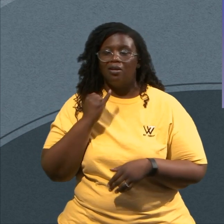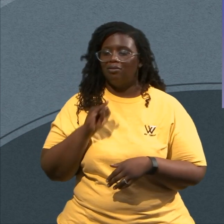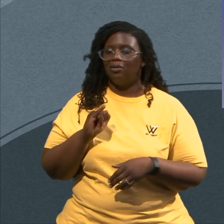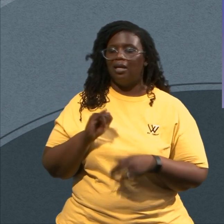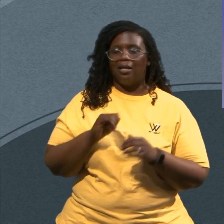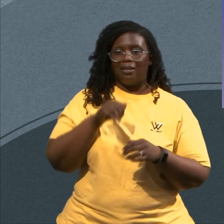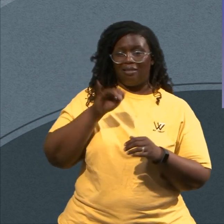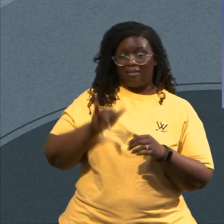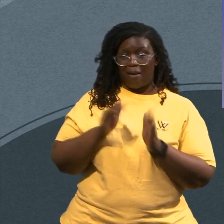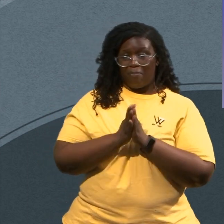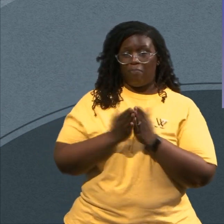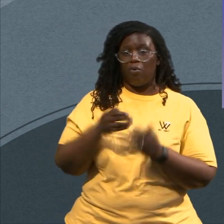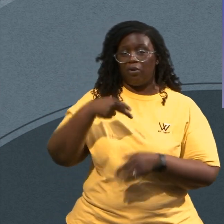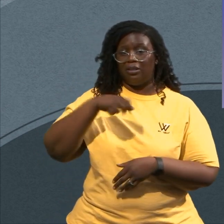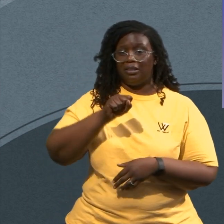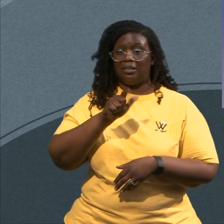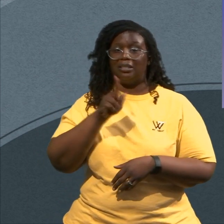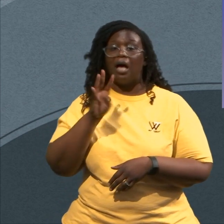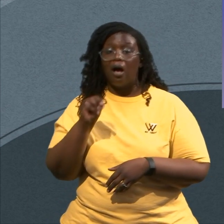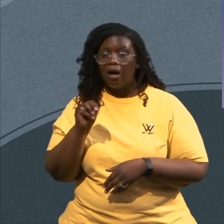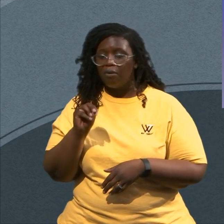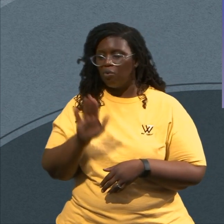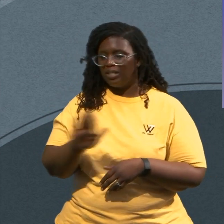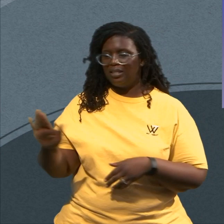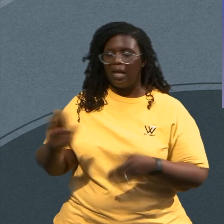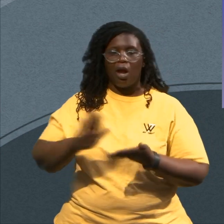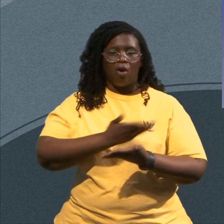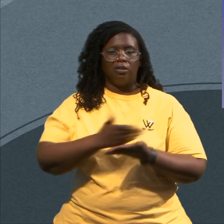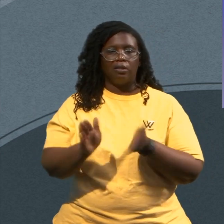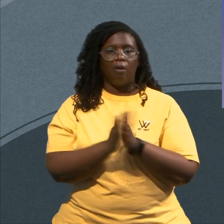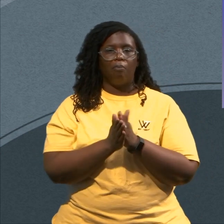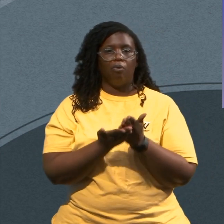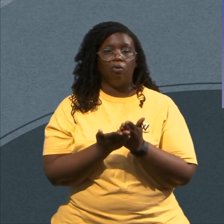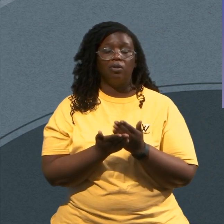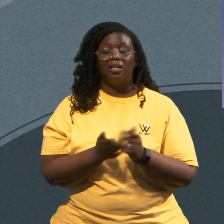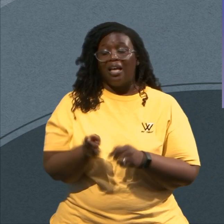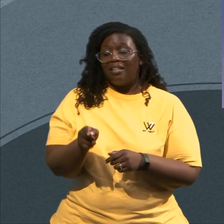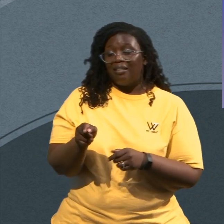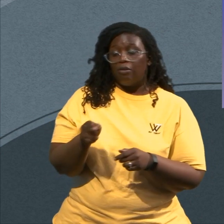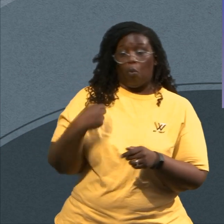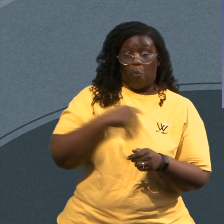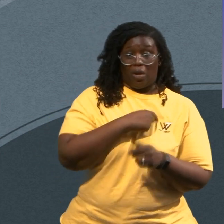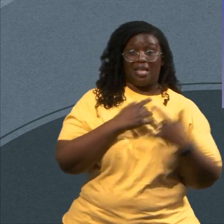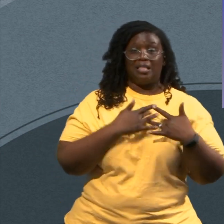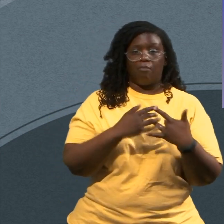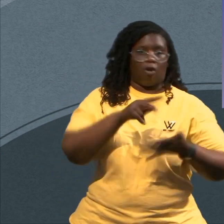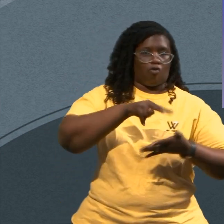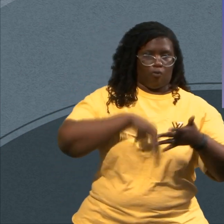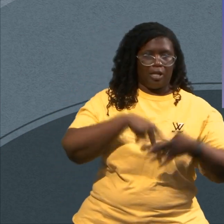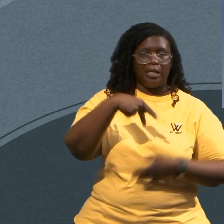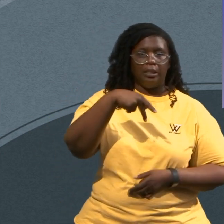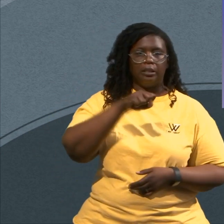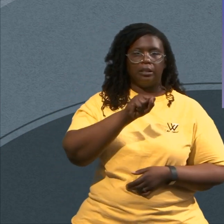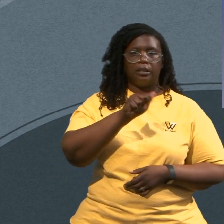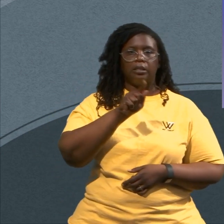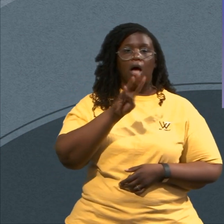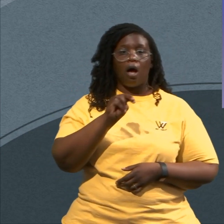They sang them It was This was The book of Psalms Was Israel's